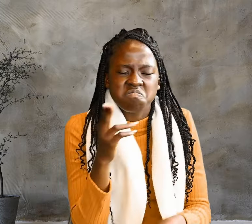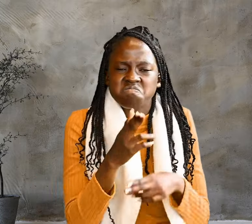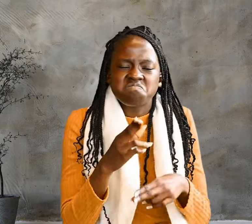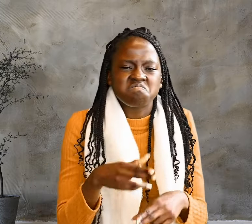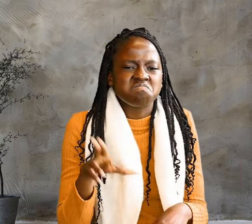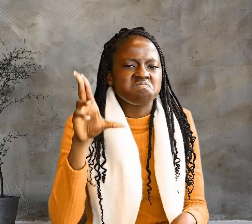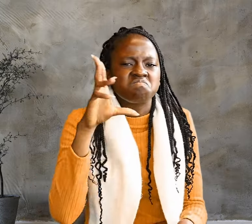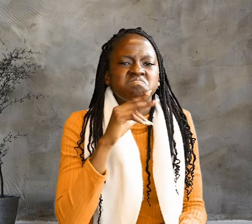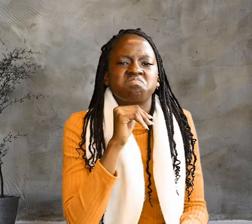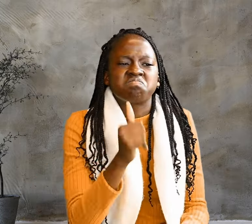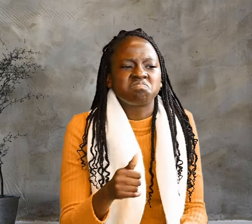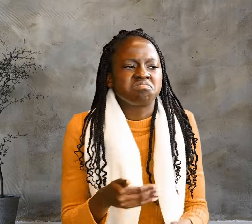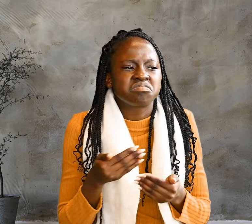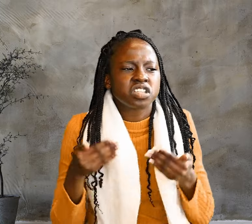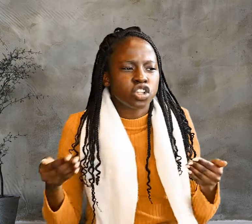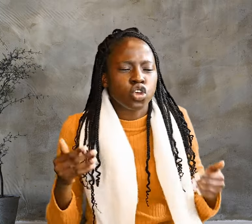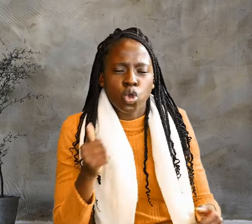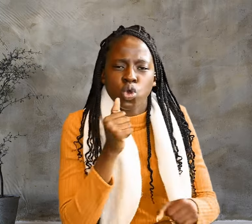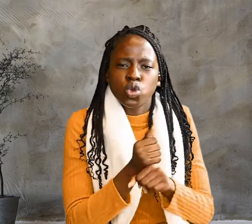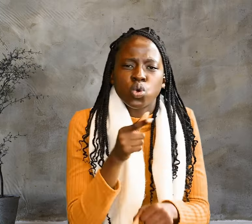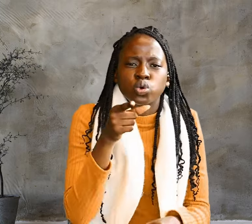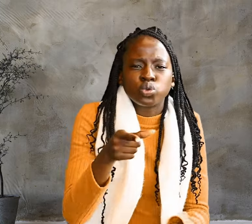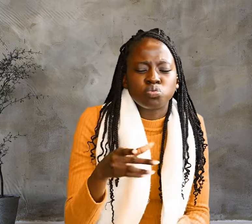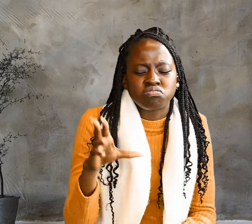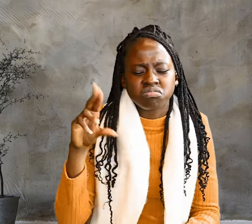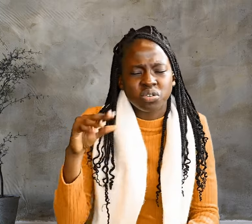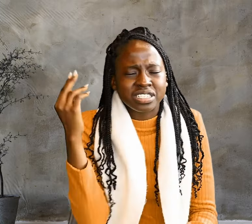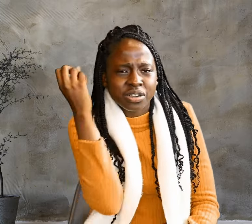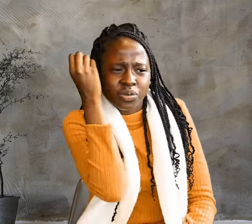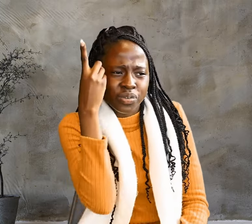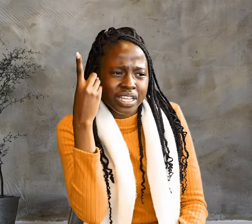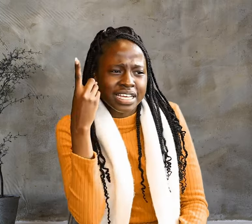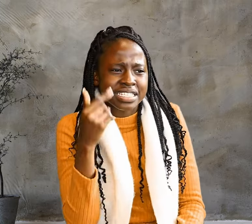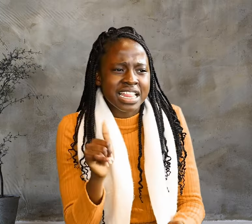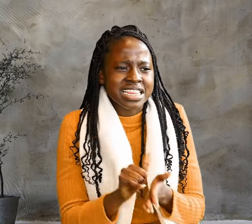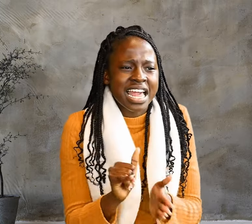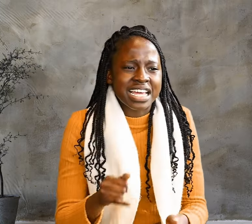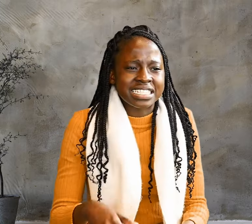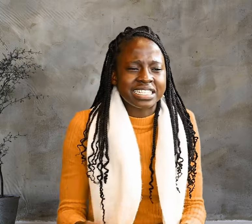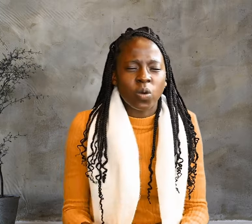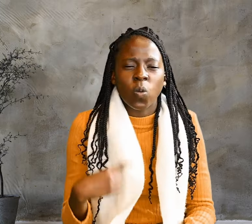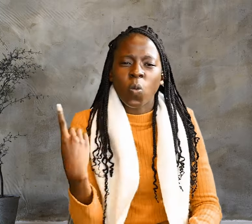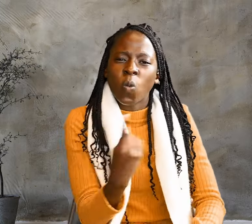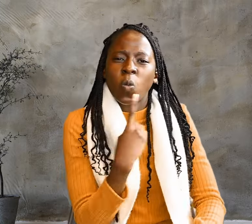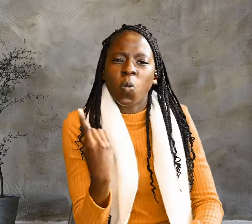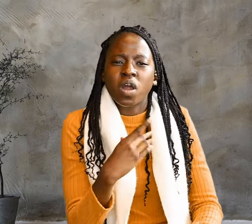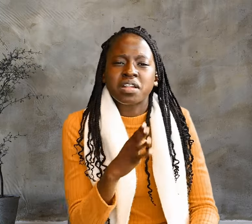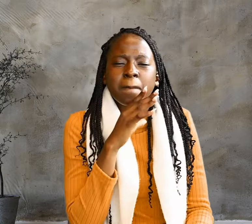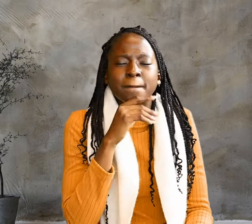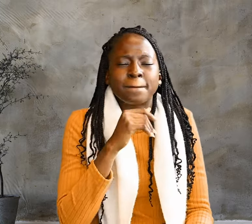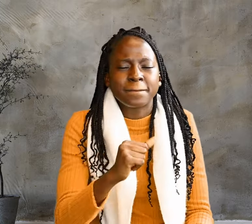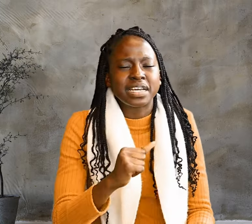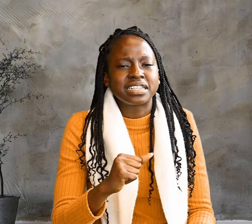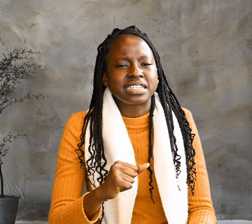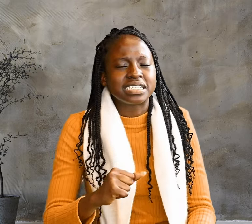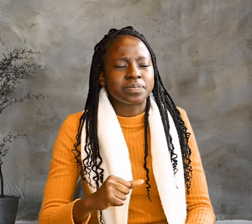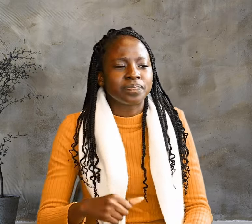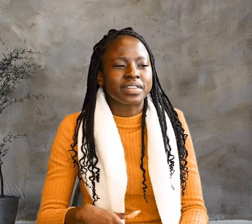not realize that it is better for you that one man die for the people than that the